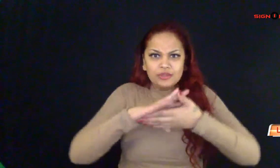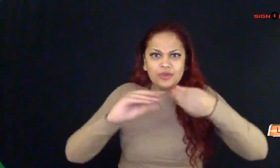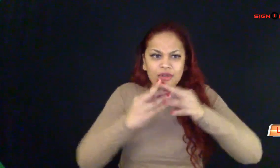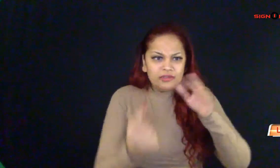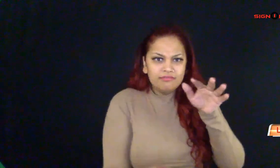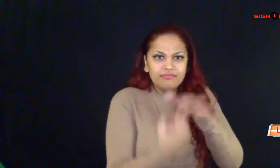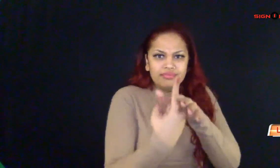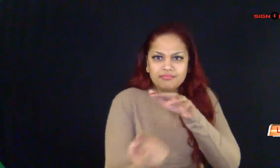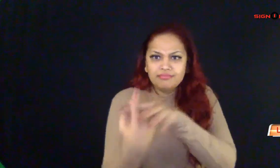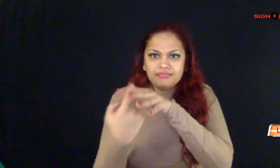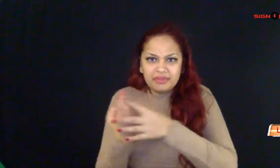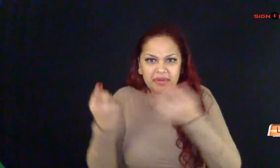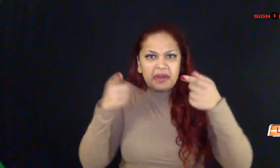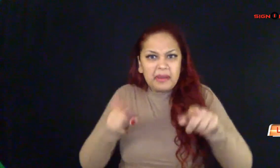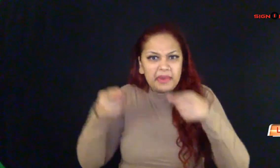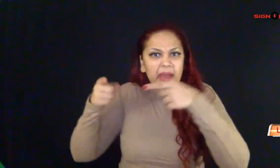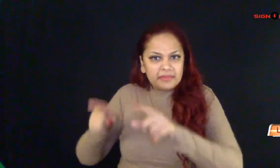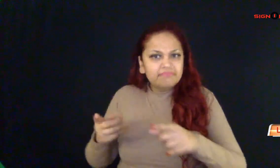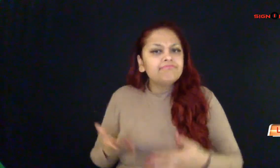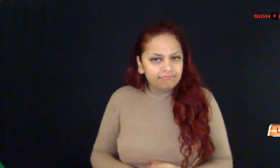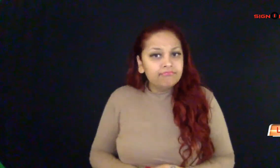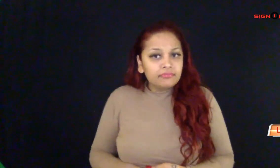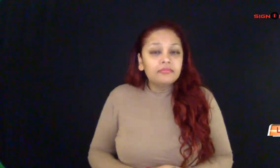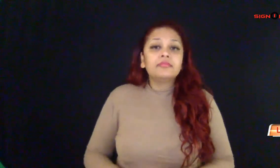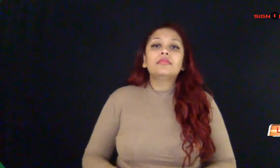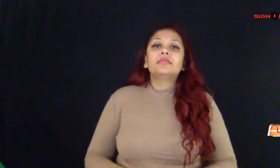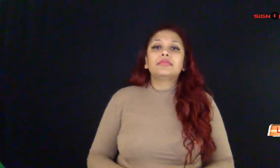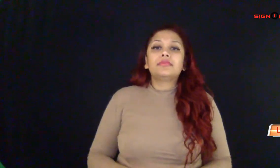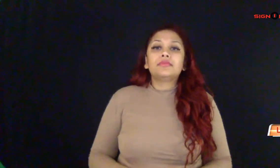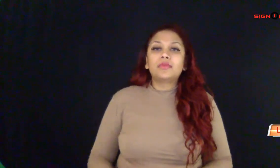Now here's a quick look at the top trending stories making headlines today.